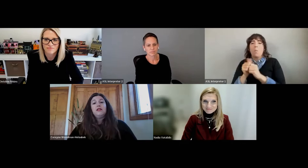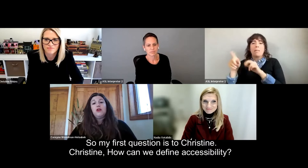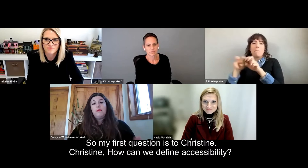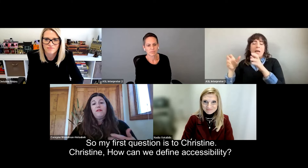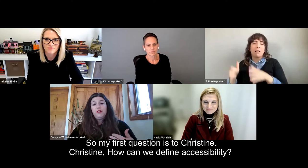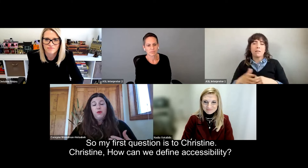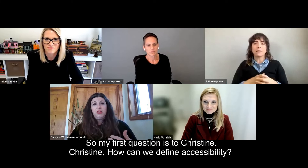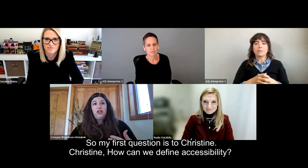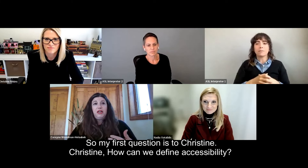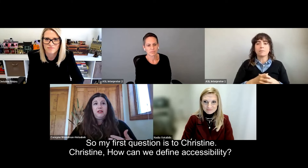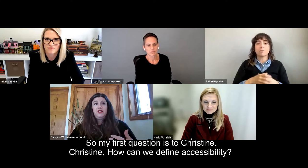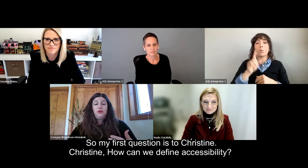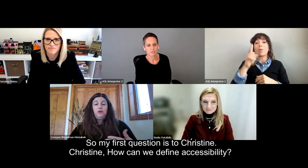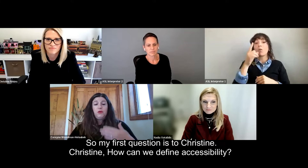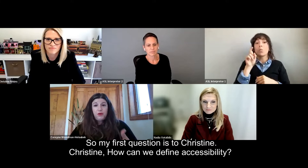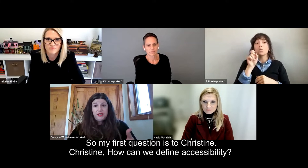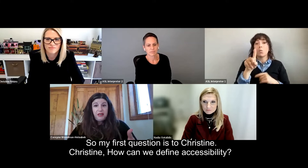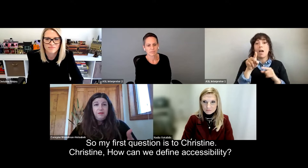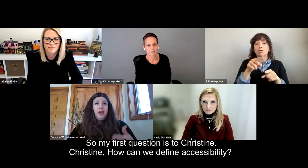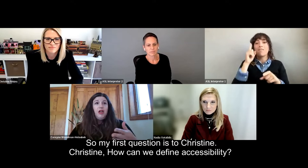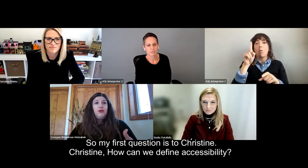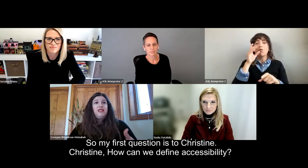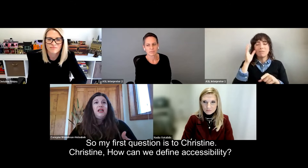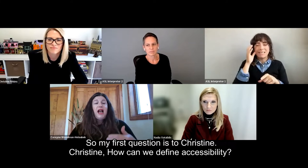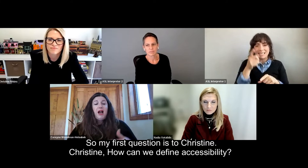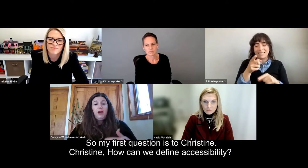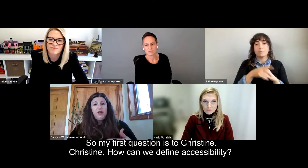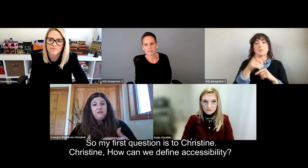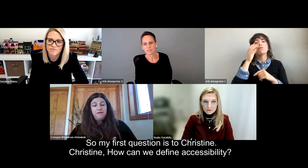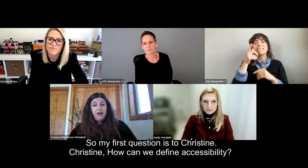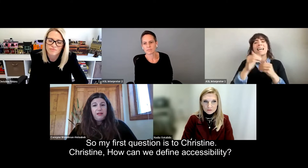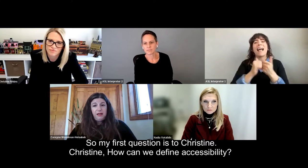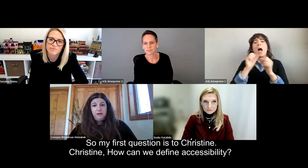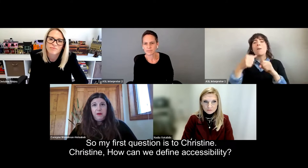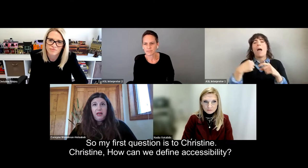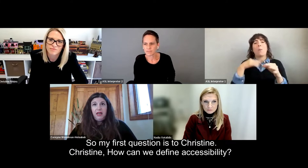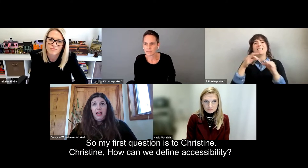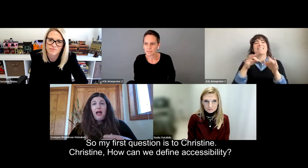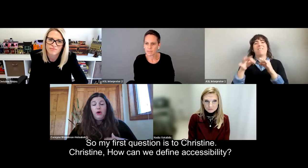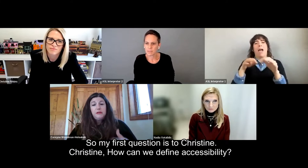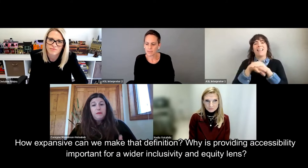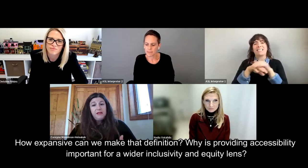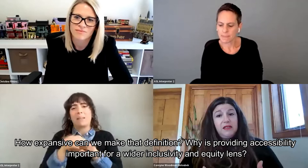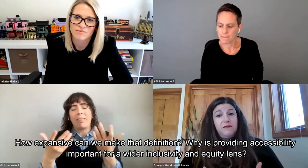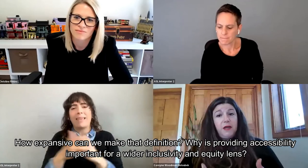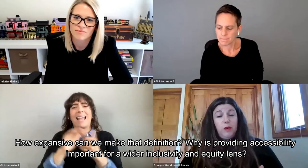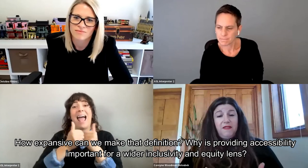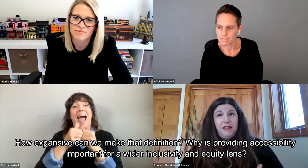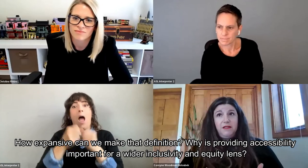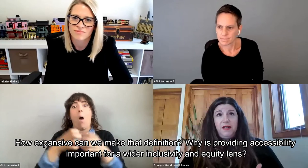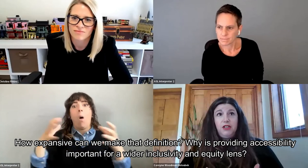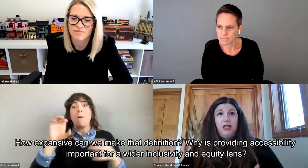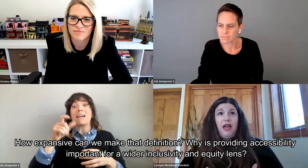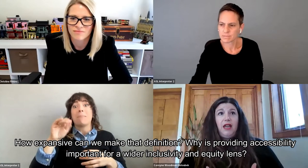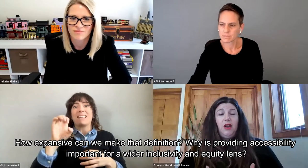So, my first question is to Christine. Christine, how can we define accessibility? How expansive can we make